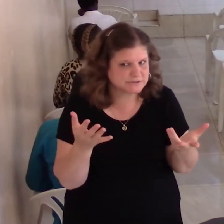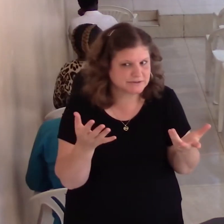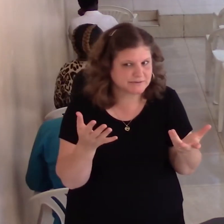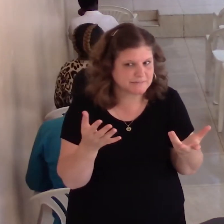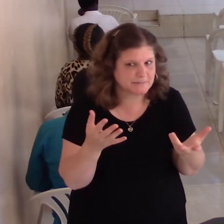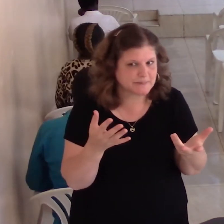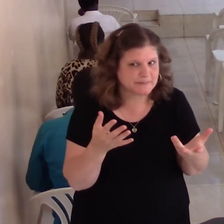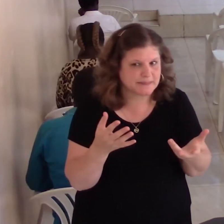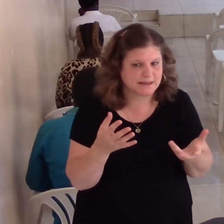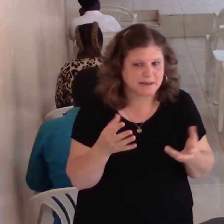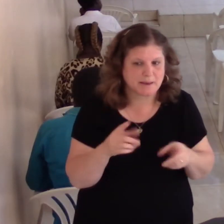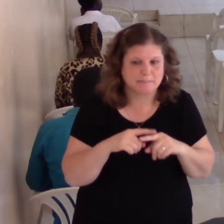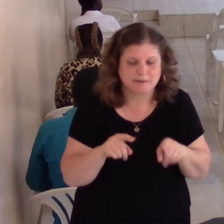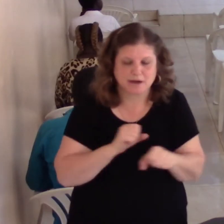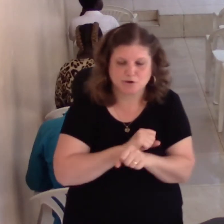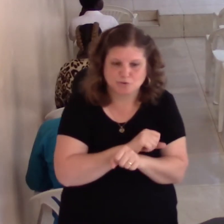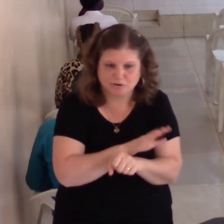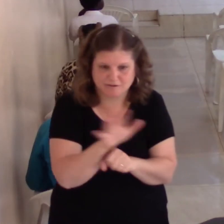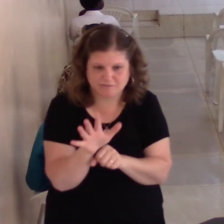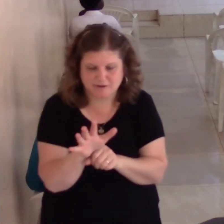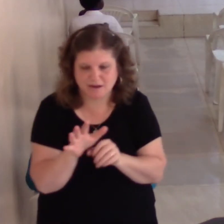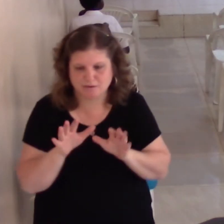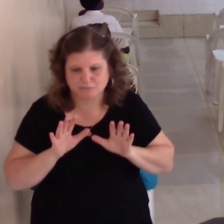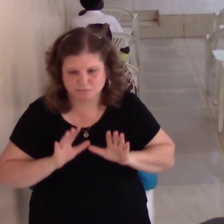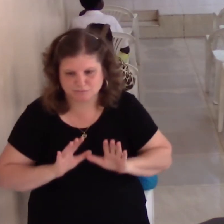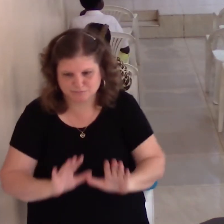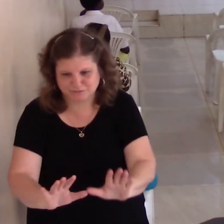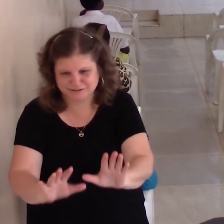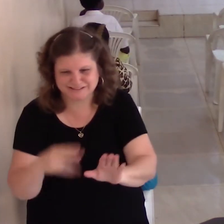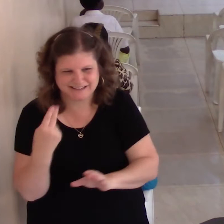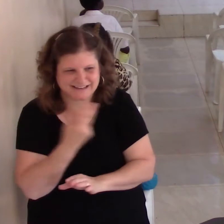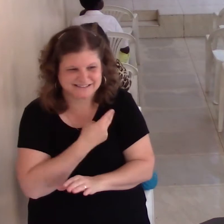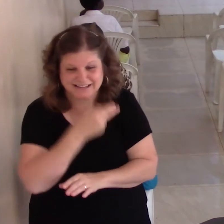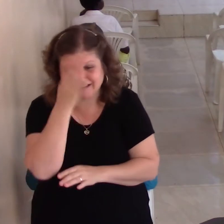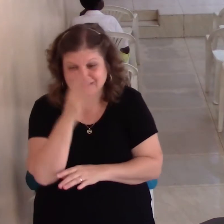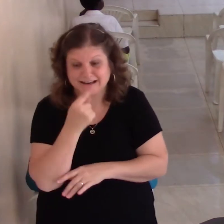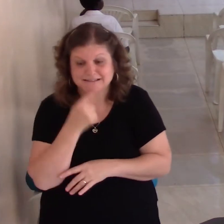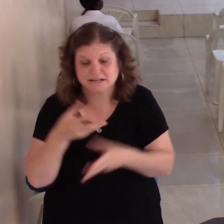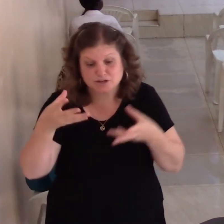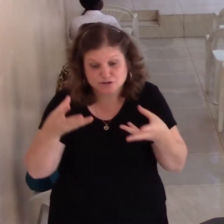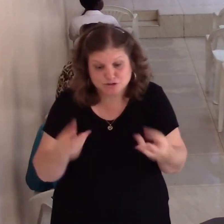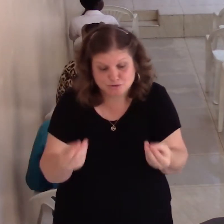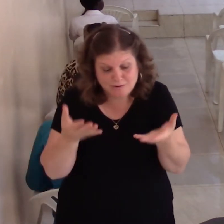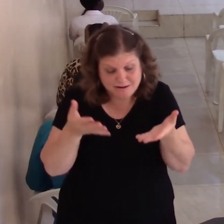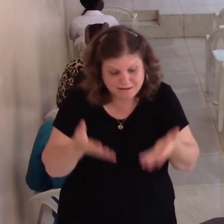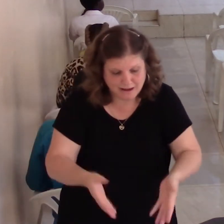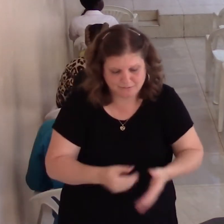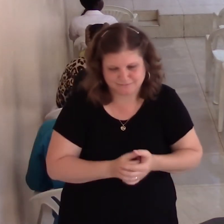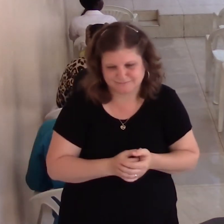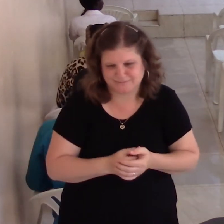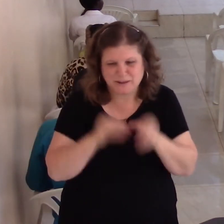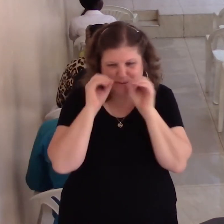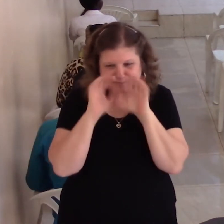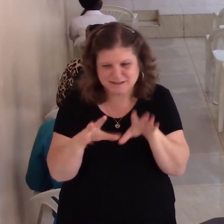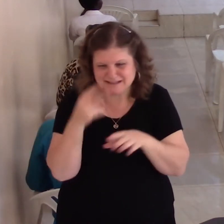who steps? God said, I want you to do it now. And so it's been a blessing to see that ministry now.